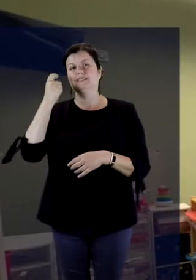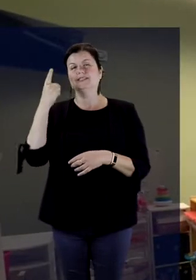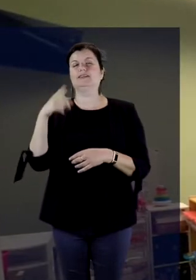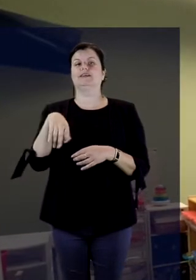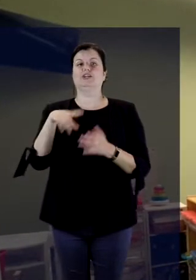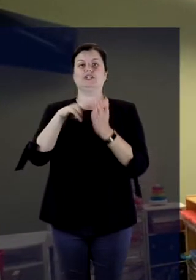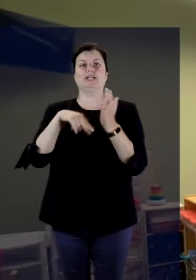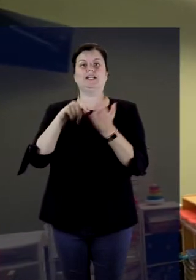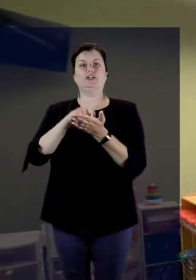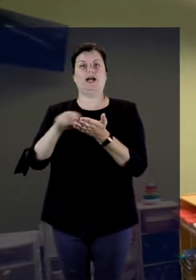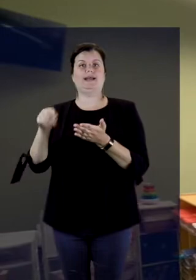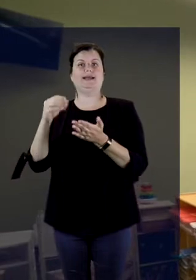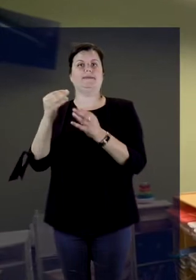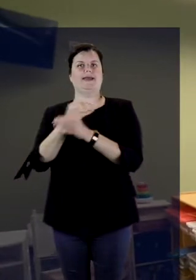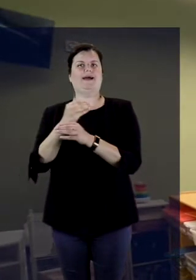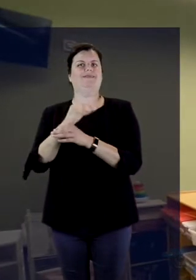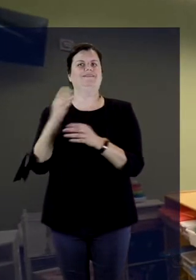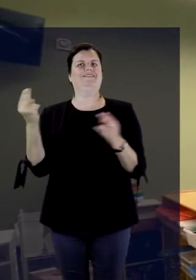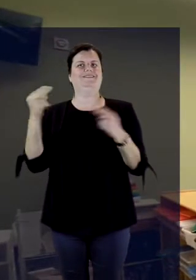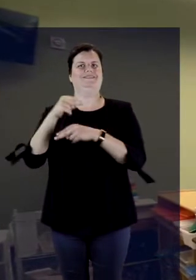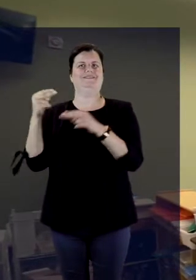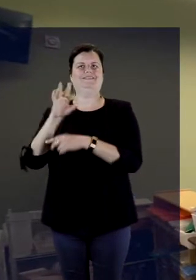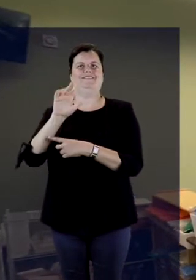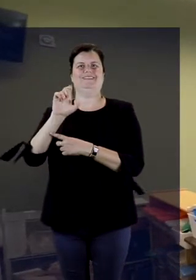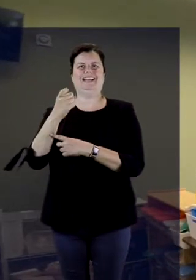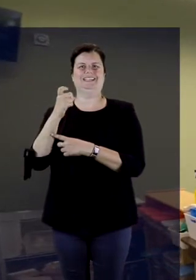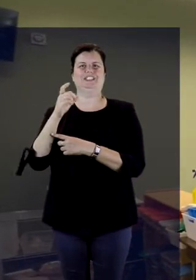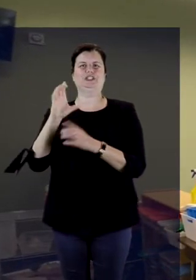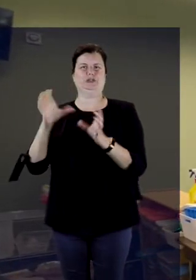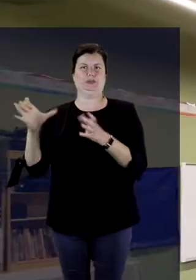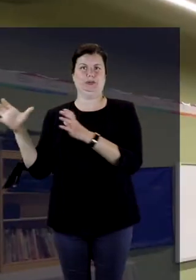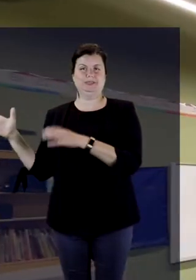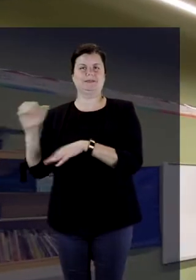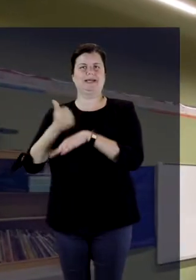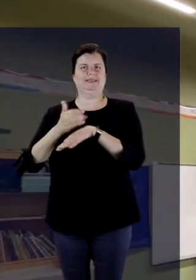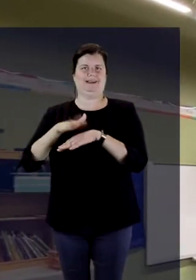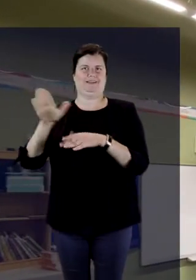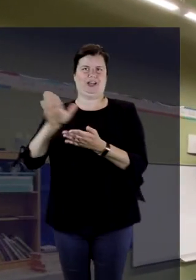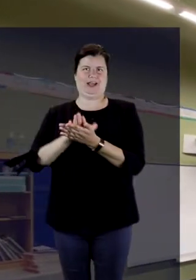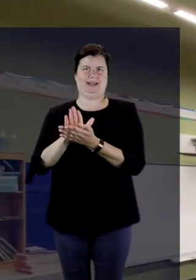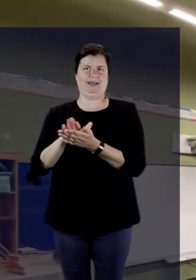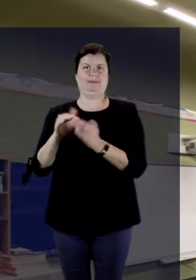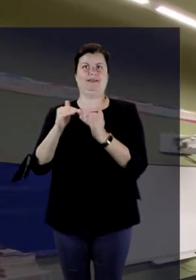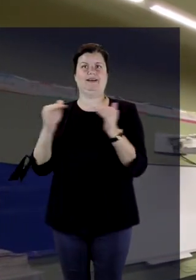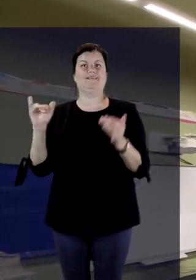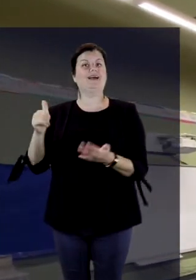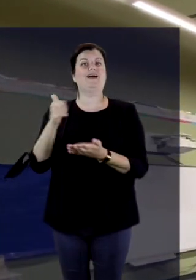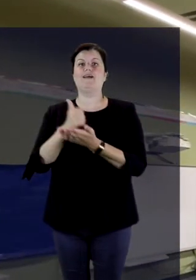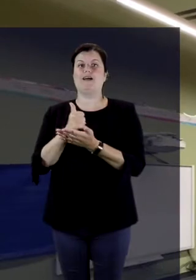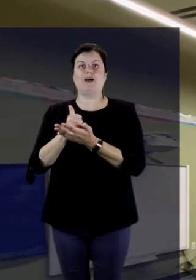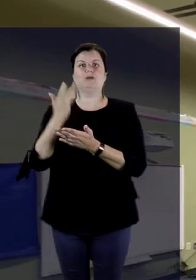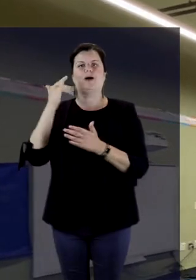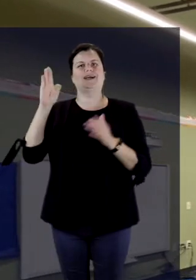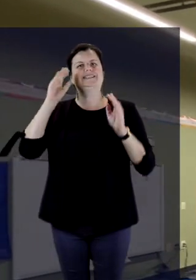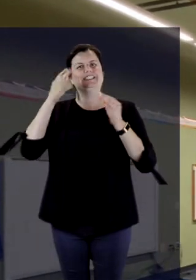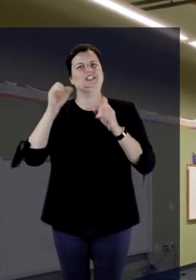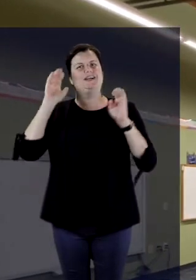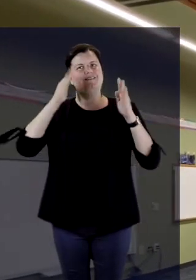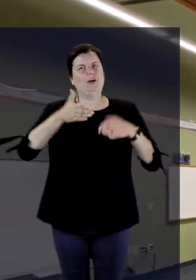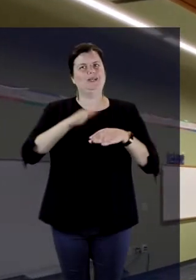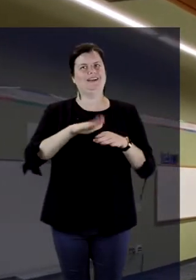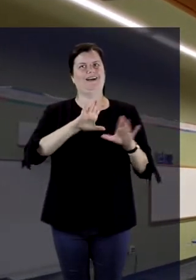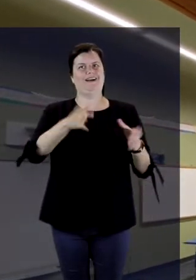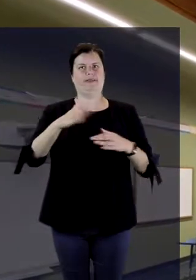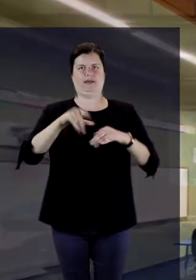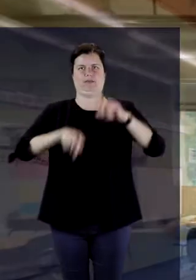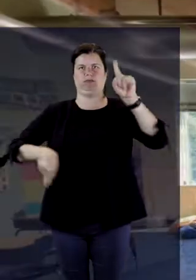reading writing and math but we also provide flexible grouping where students can group according to